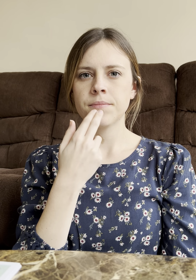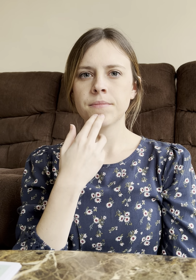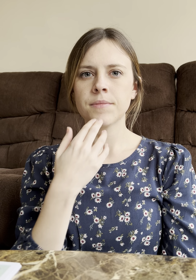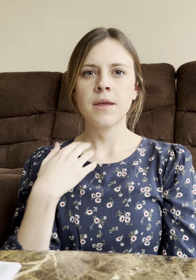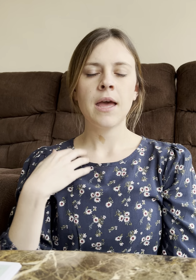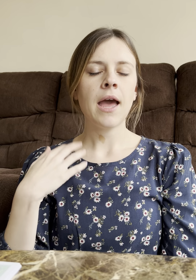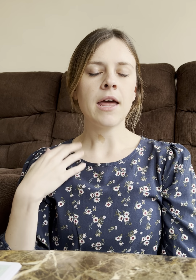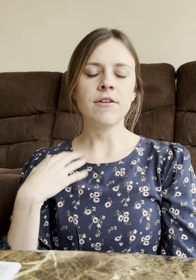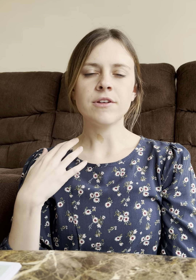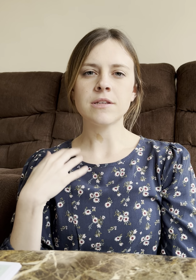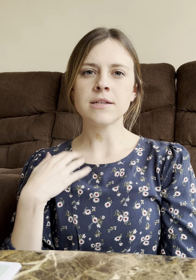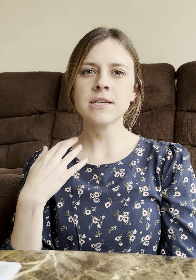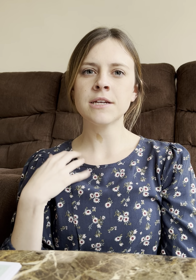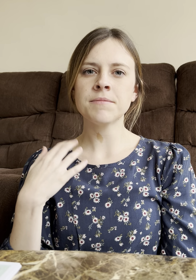And if it doesn't,